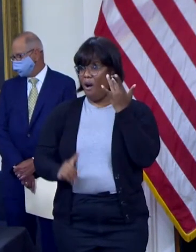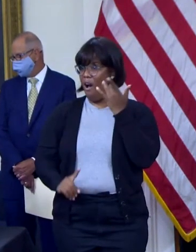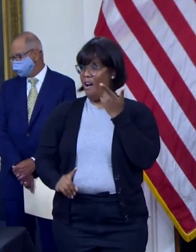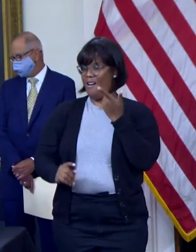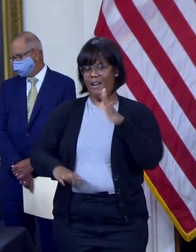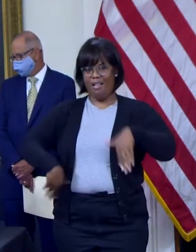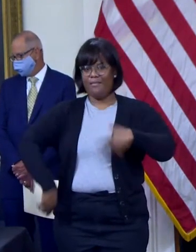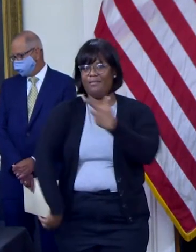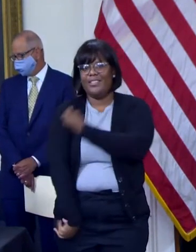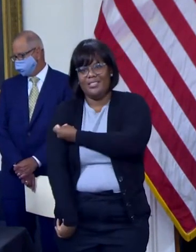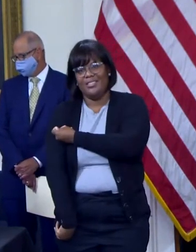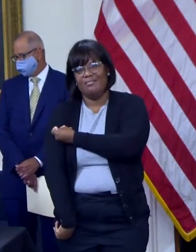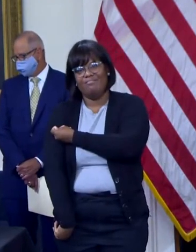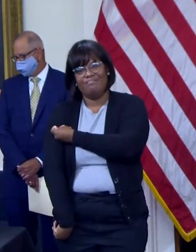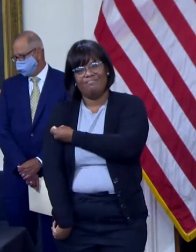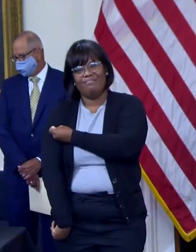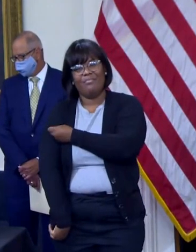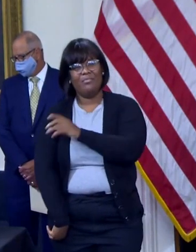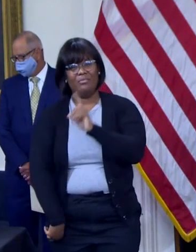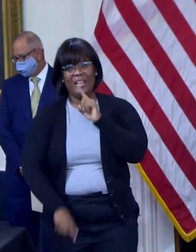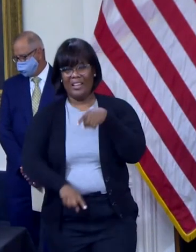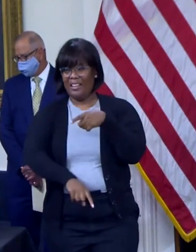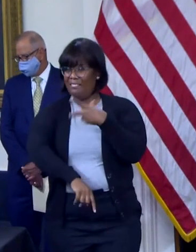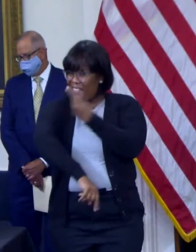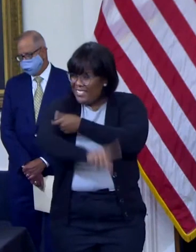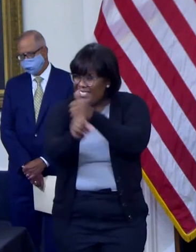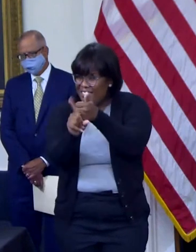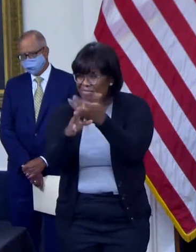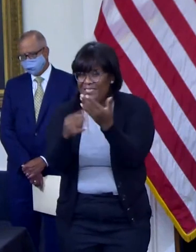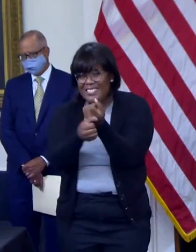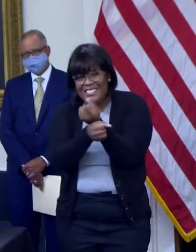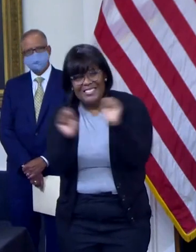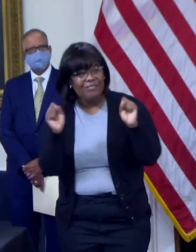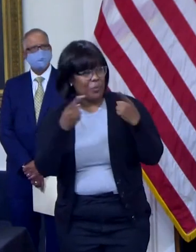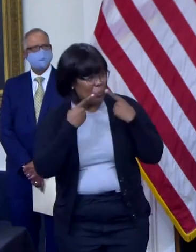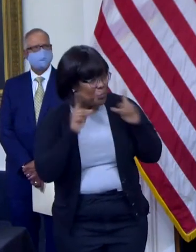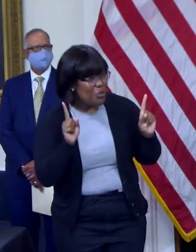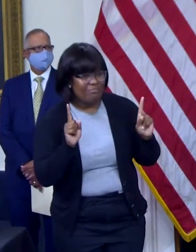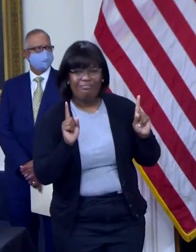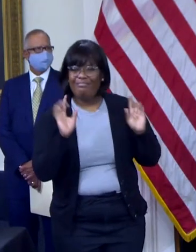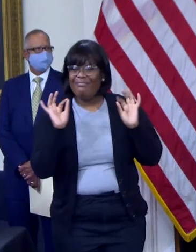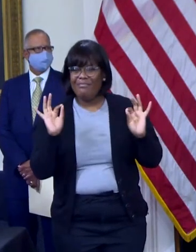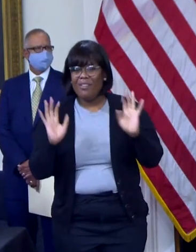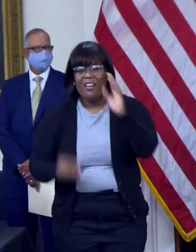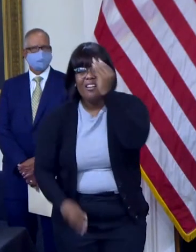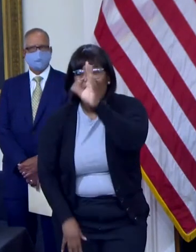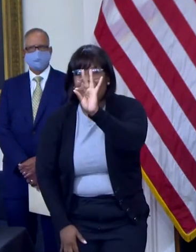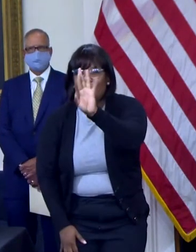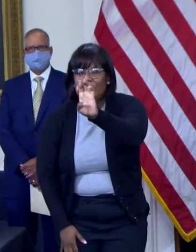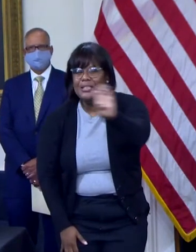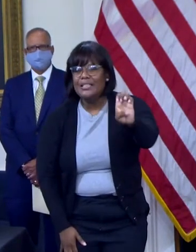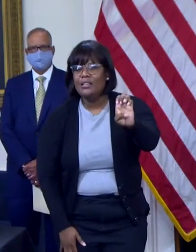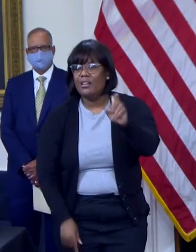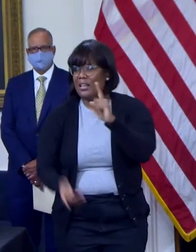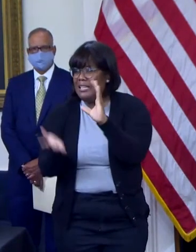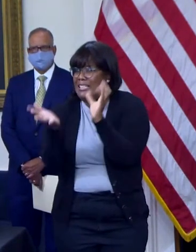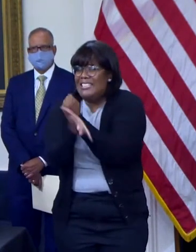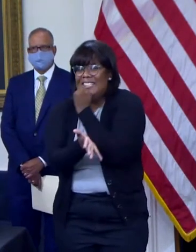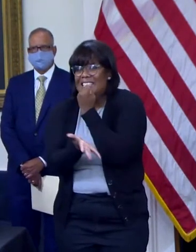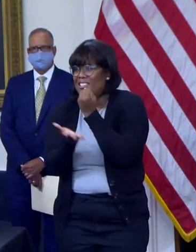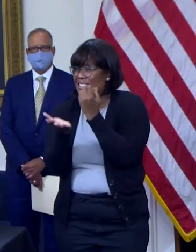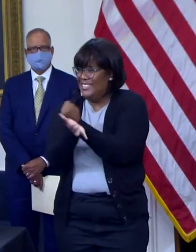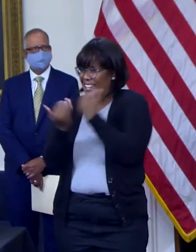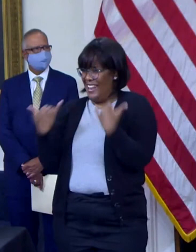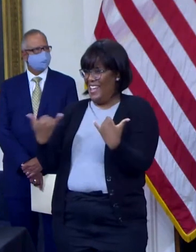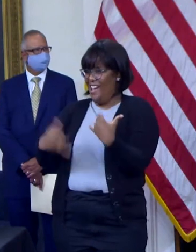safe, they're very effective, and they're completely free and widely available nearly everywhere in our state. To